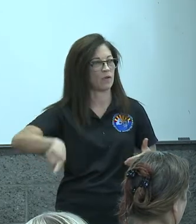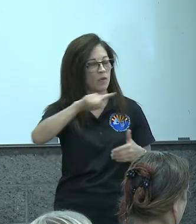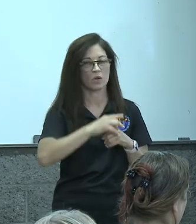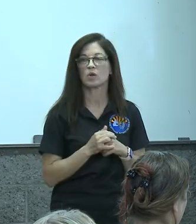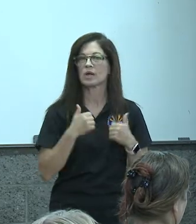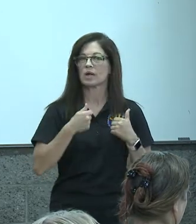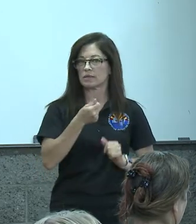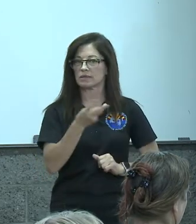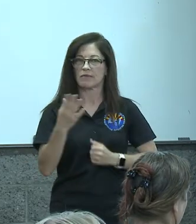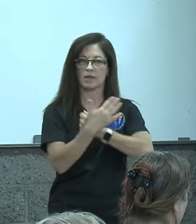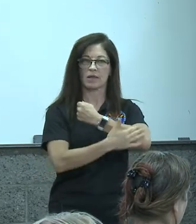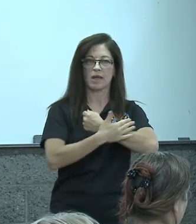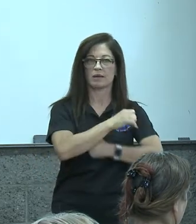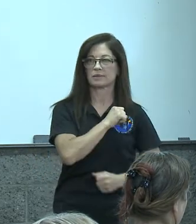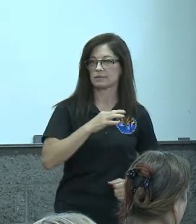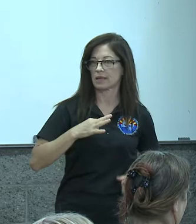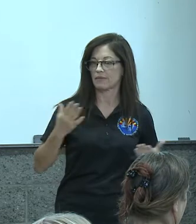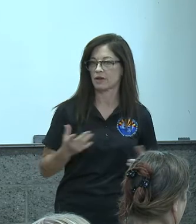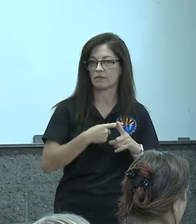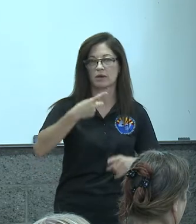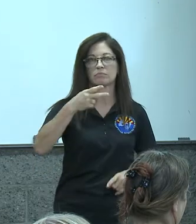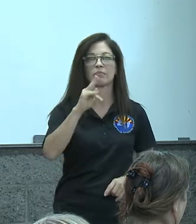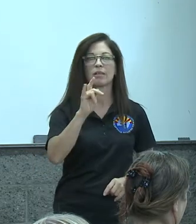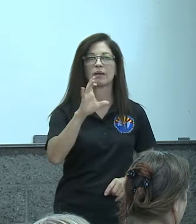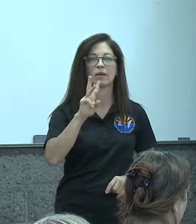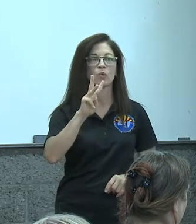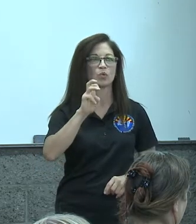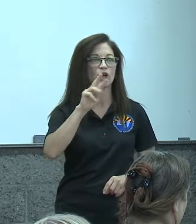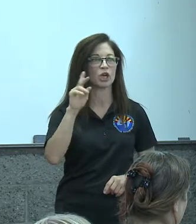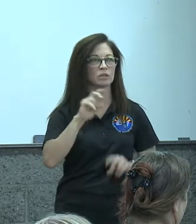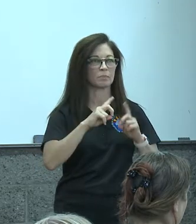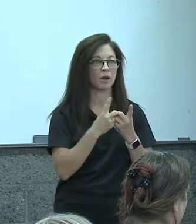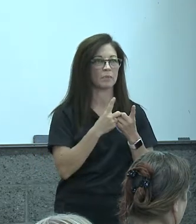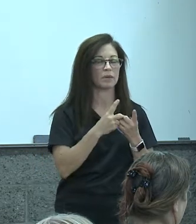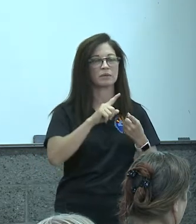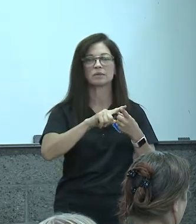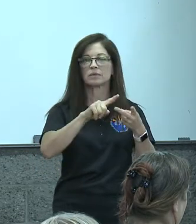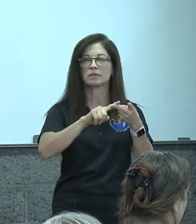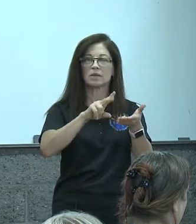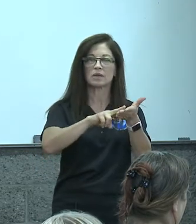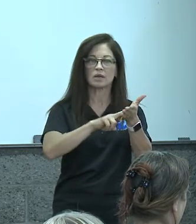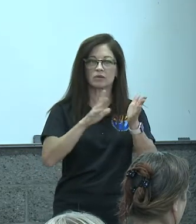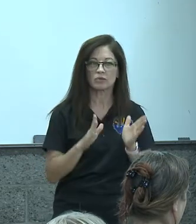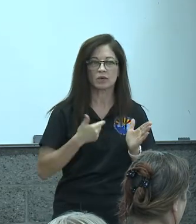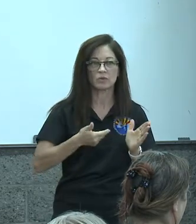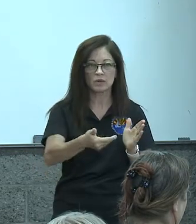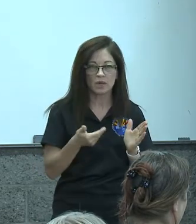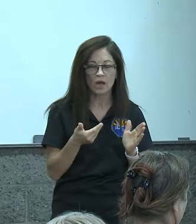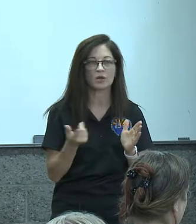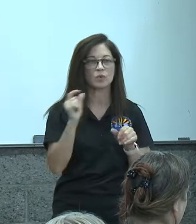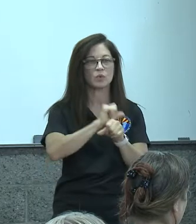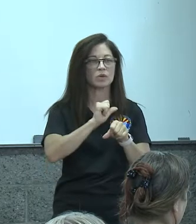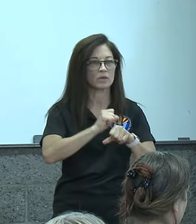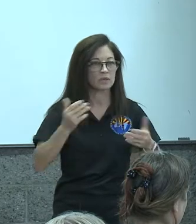by a number of county staff from our public works department to contractors that we have that are working on